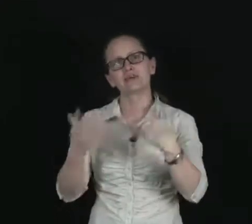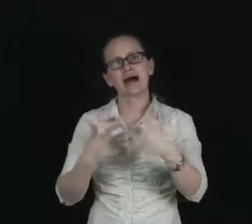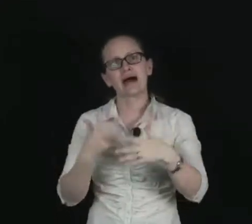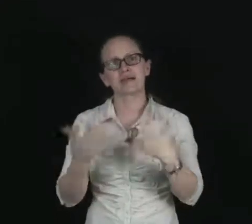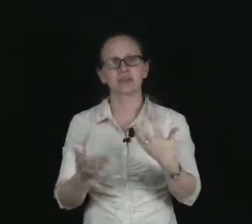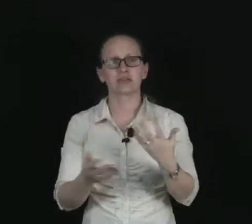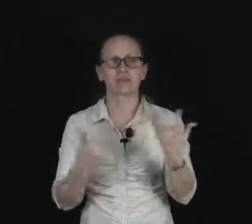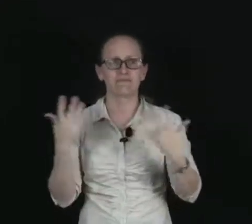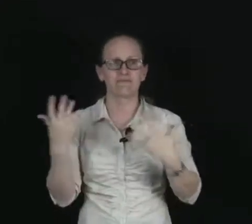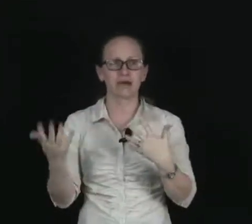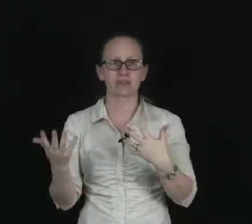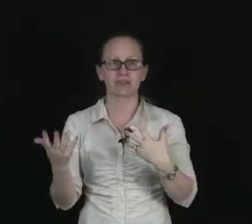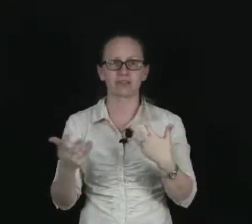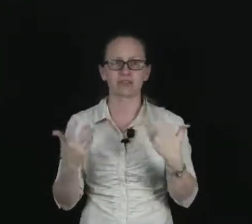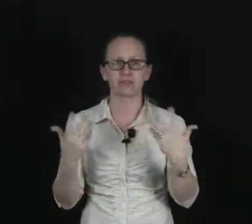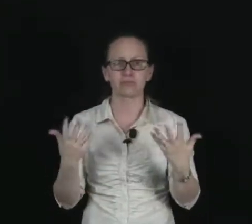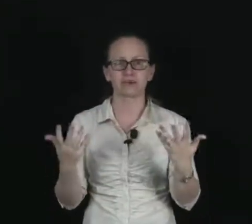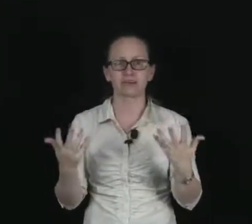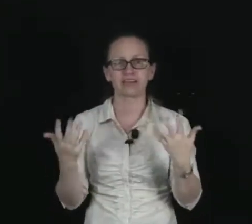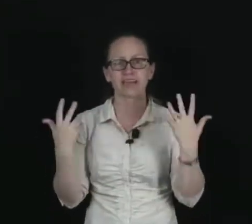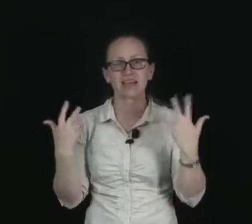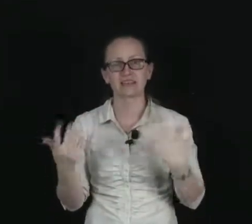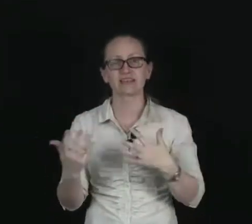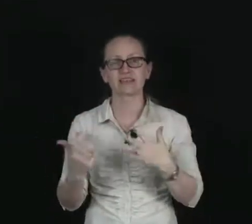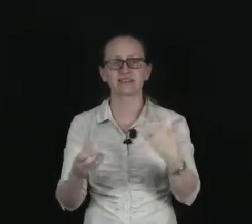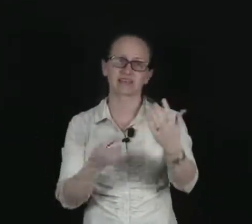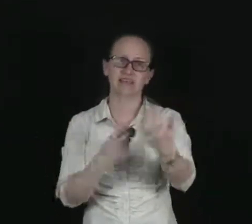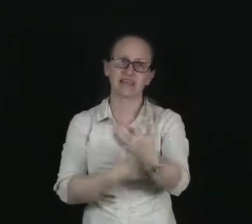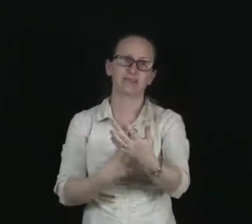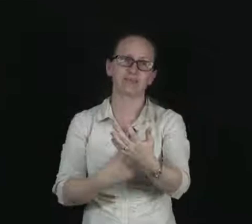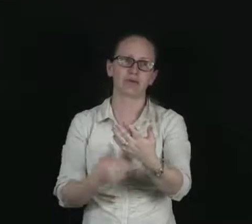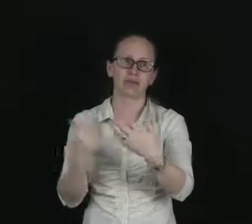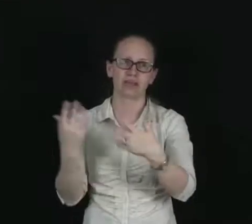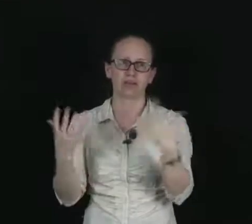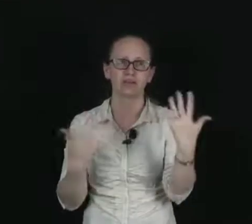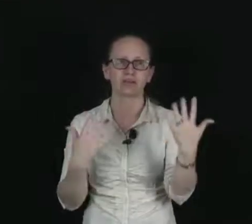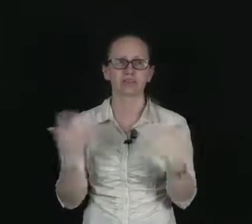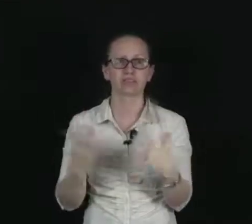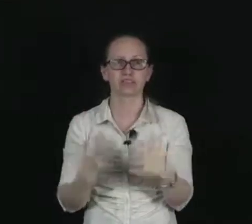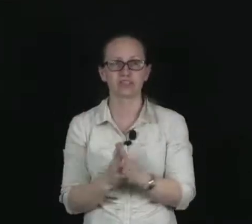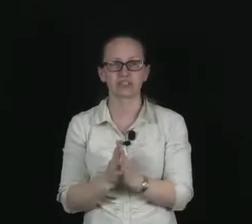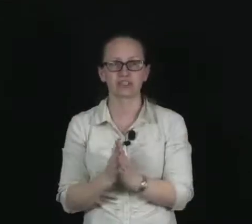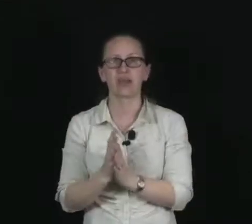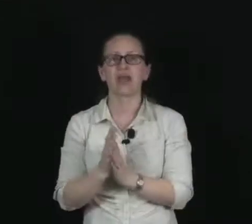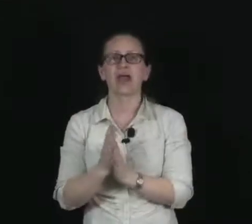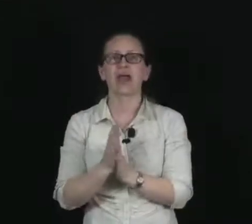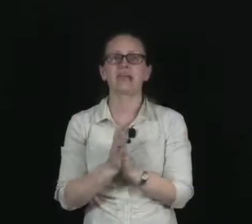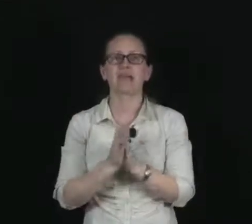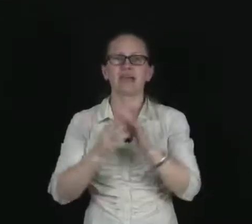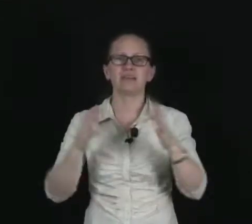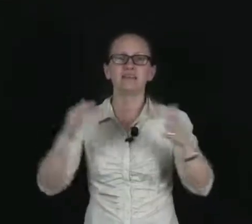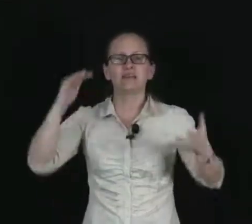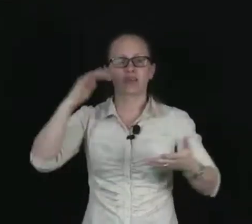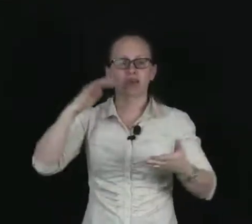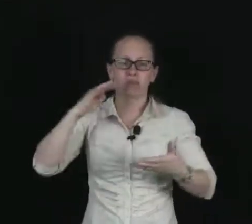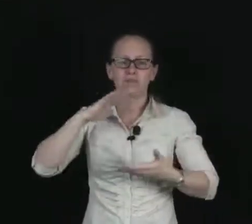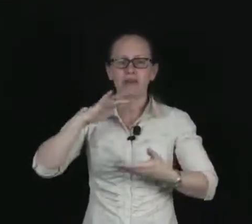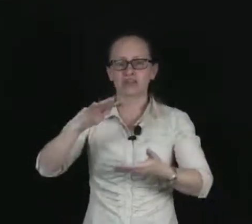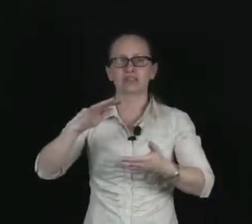a while until that pharmaceutical product enters the appropriate organ or tissue. And then the patient